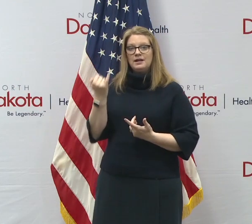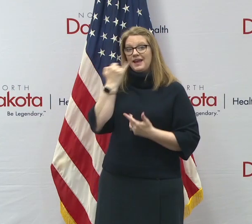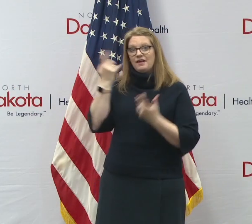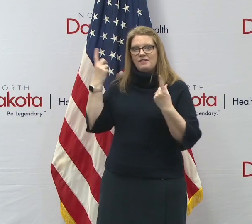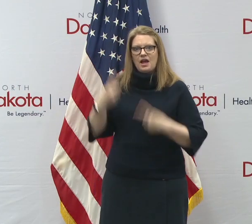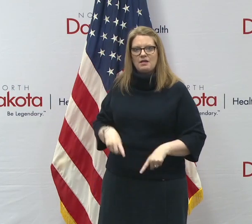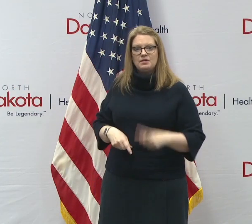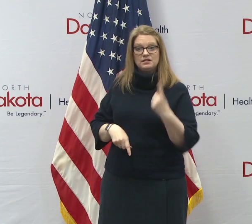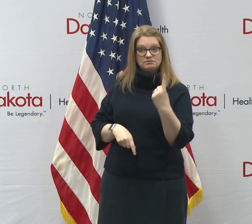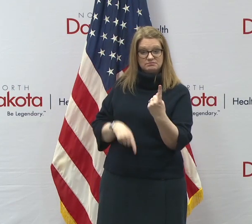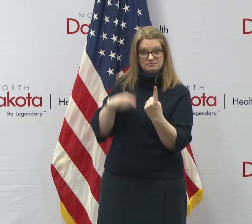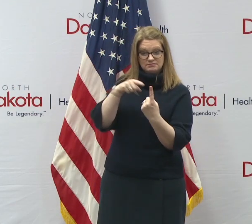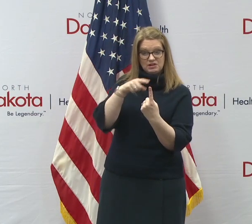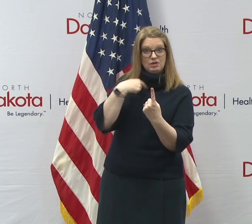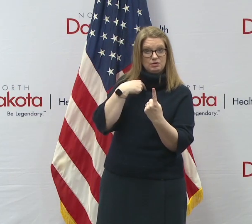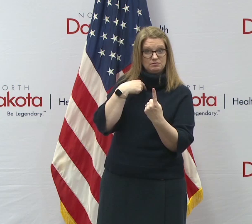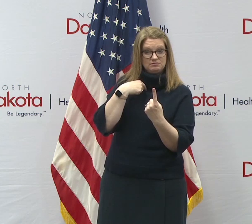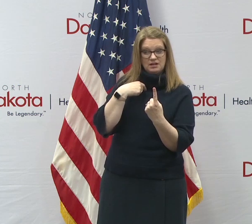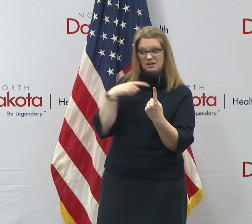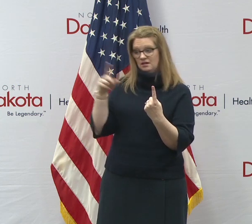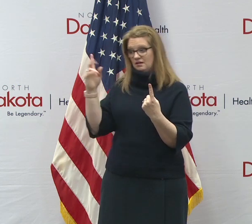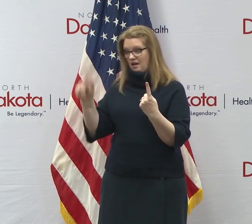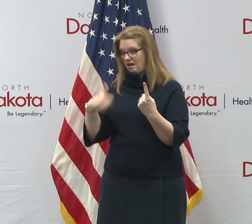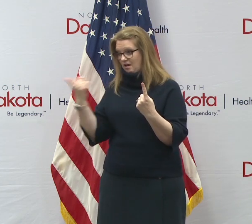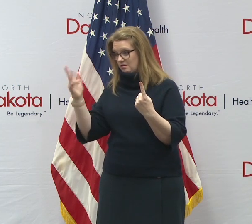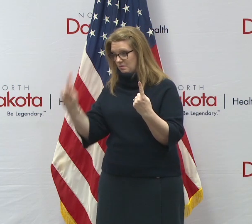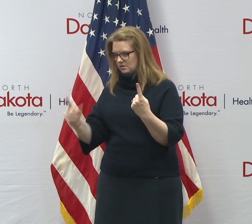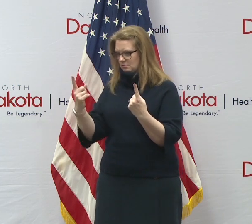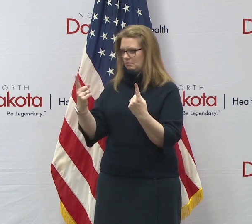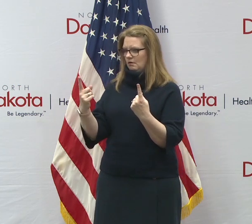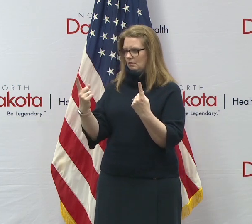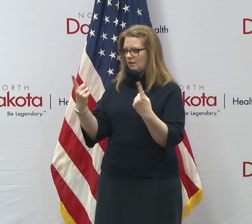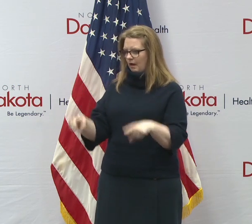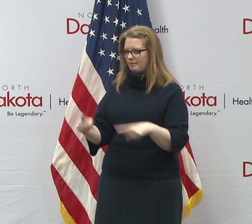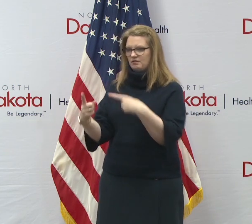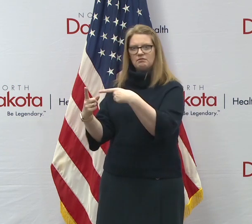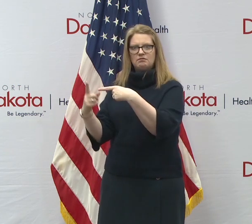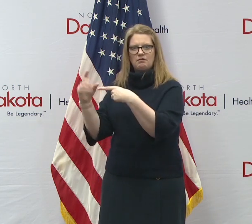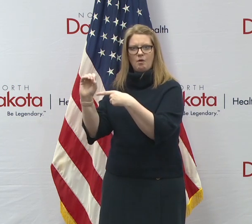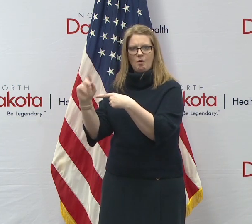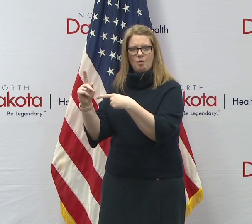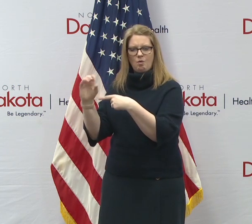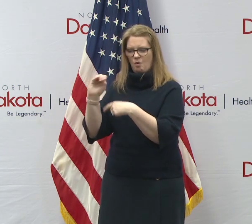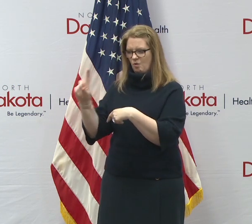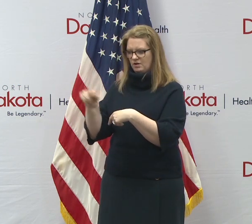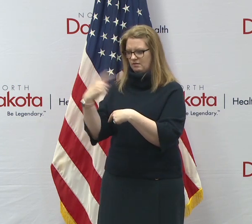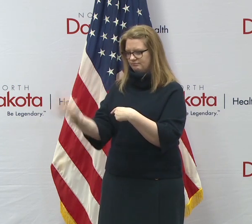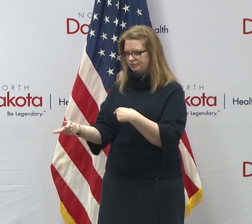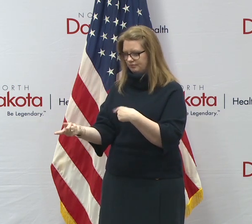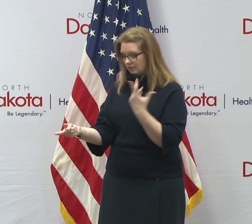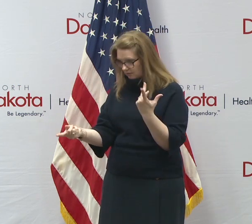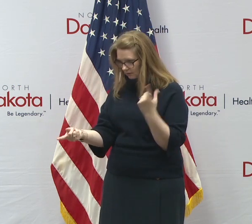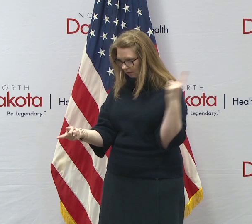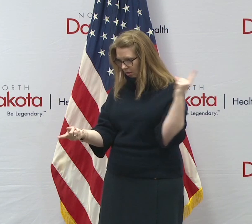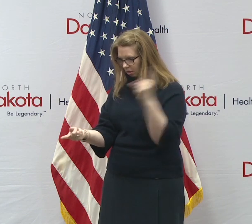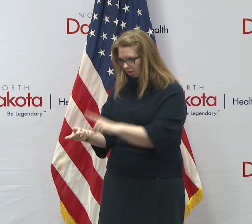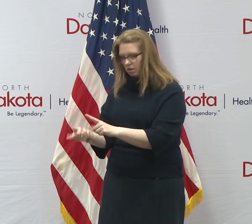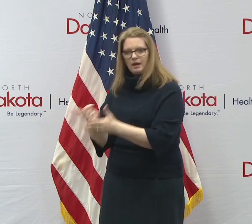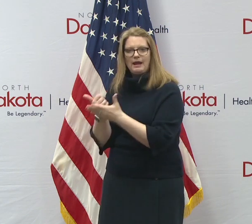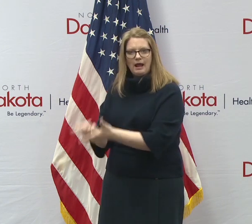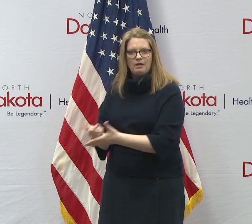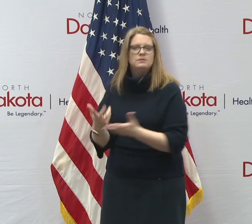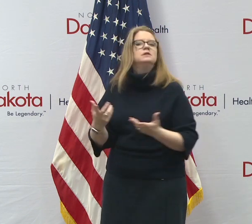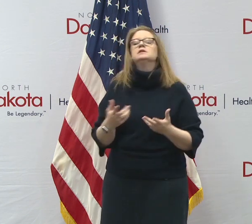overdose, uh, you can call and report that. Call 911, report it to the, uh, whoever comes first, fire department,